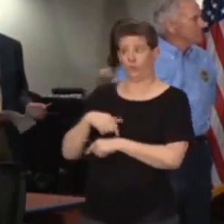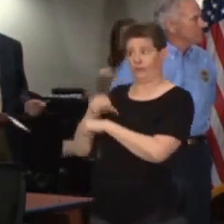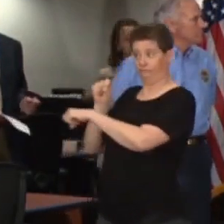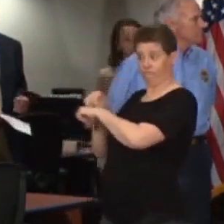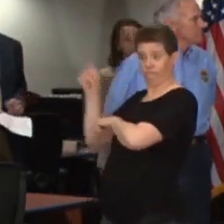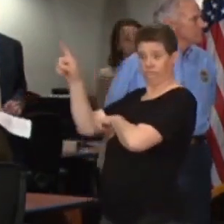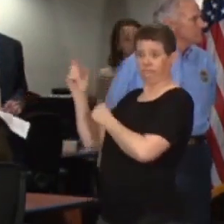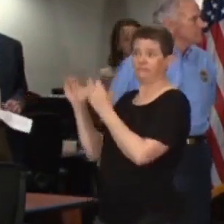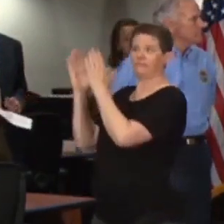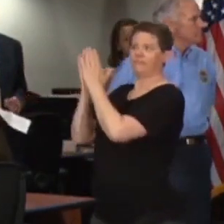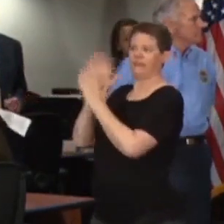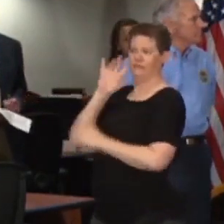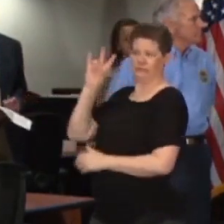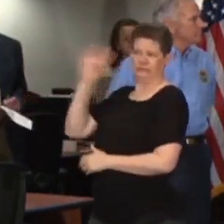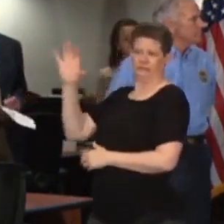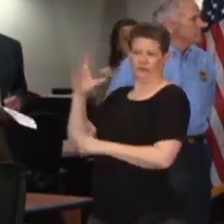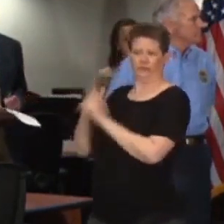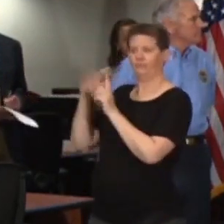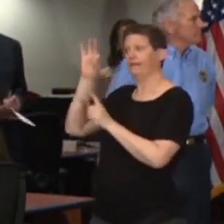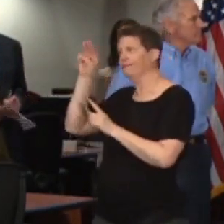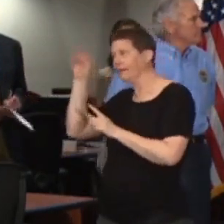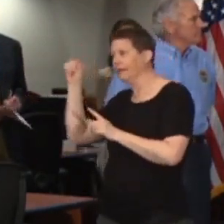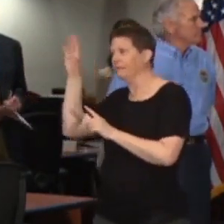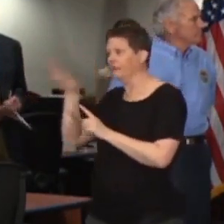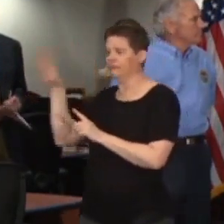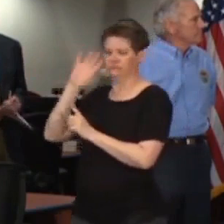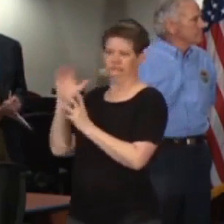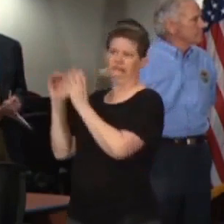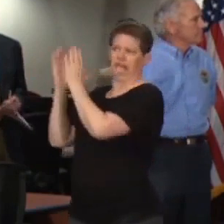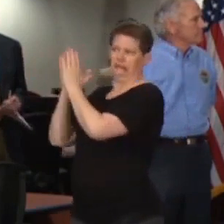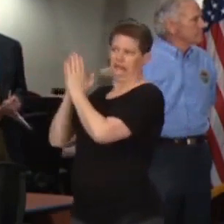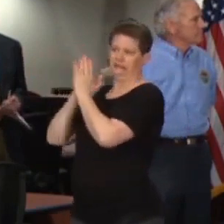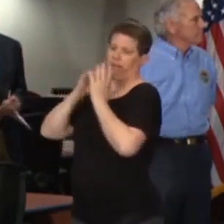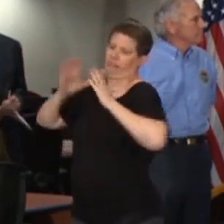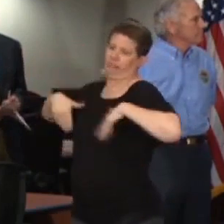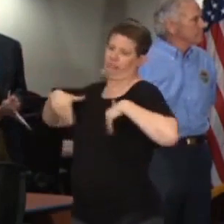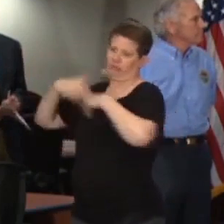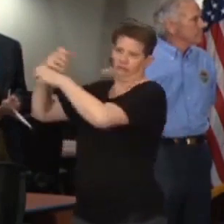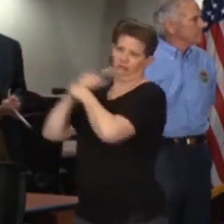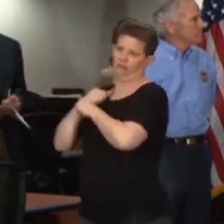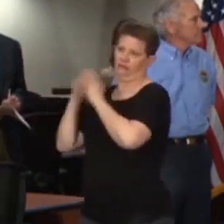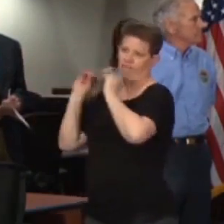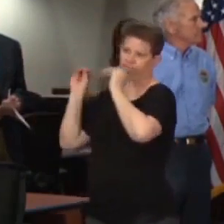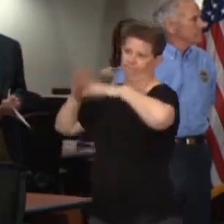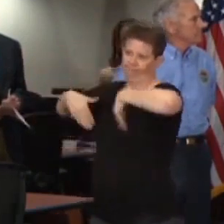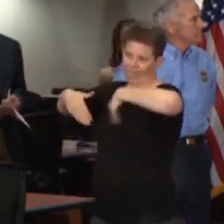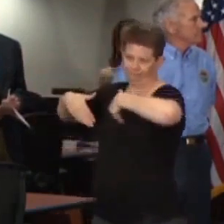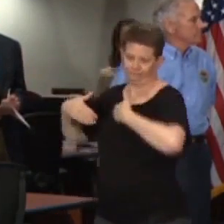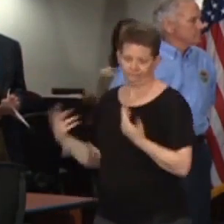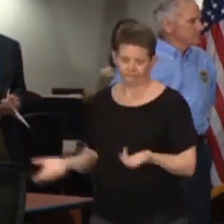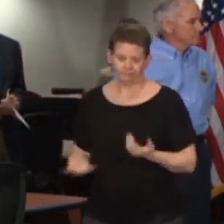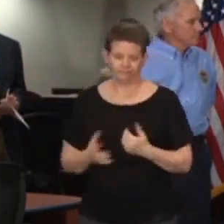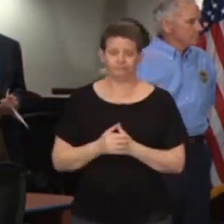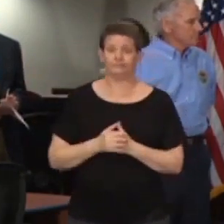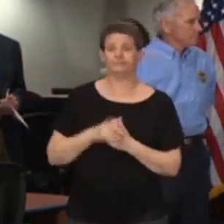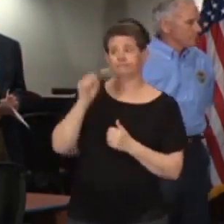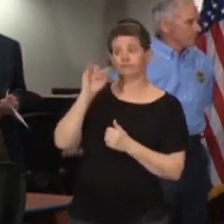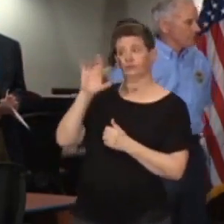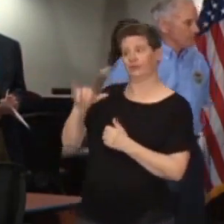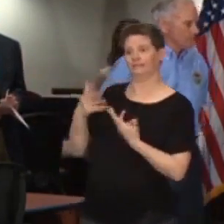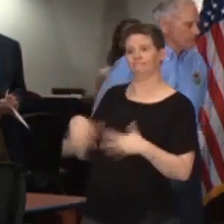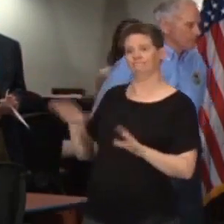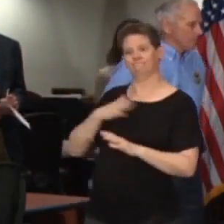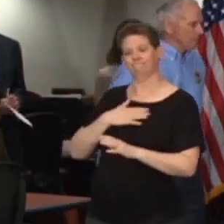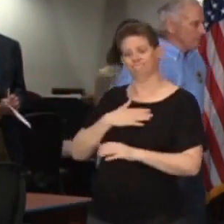700 from FEMA and currently have not received any of those. And, sir, that completes my update.